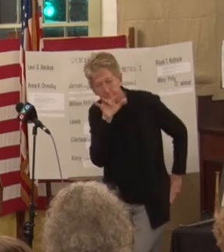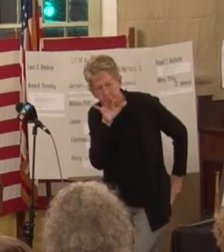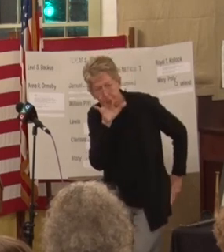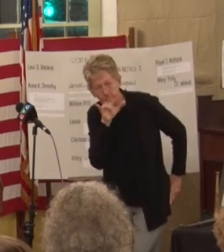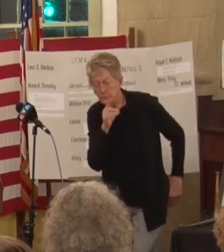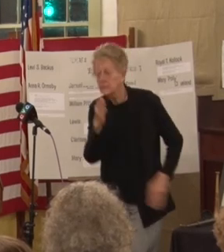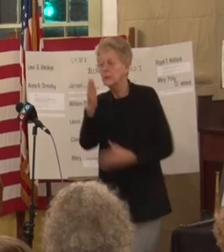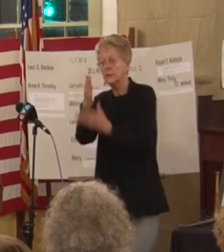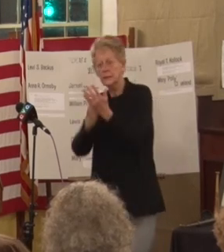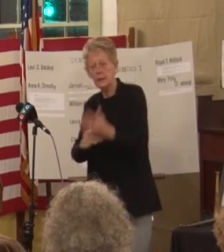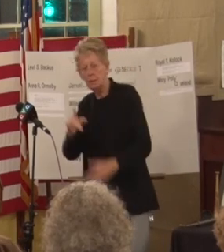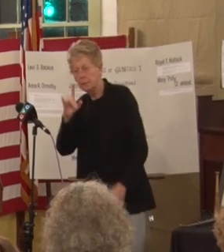some kids